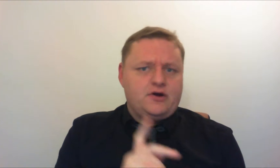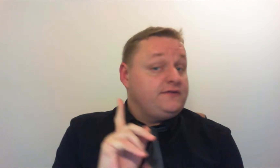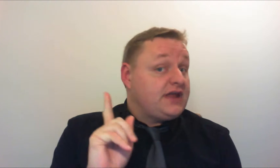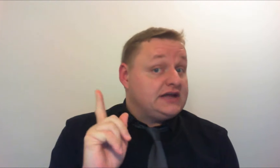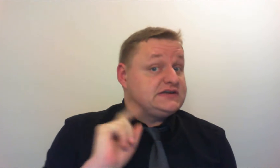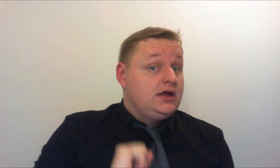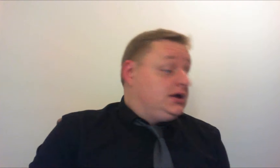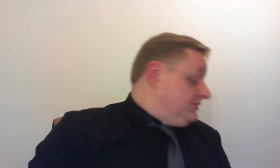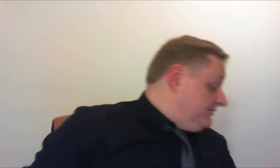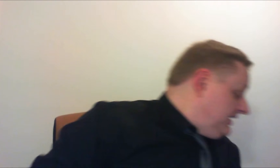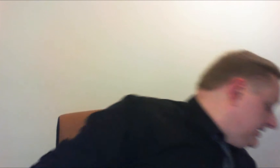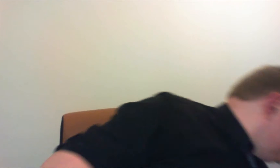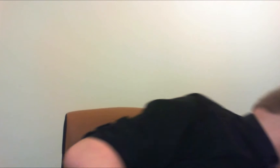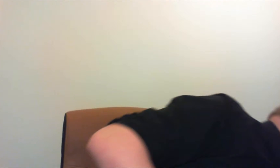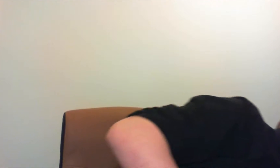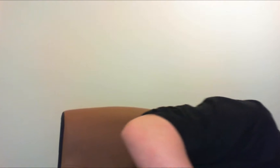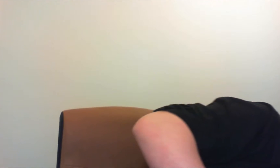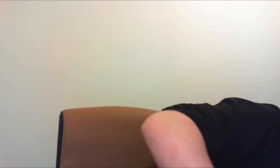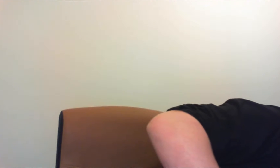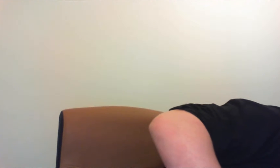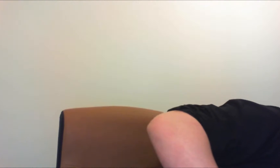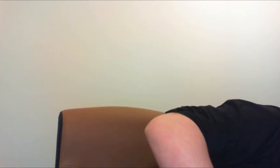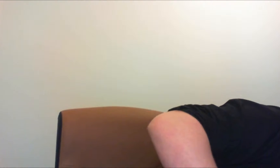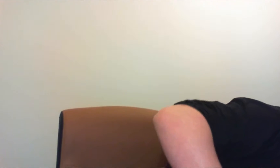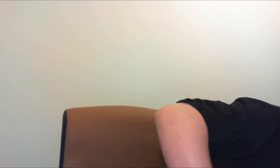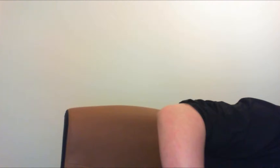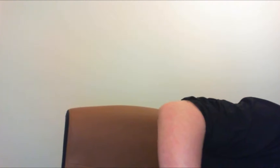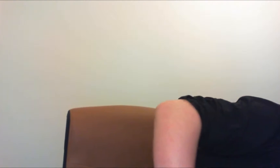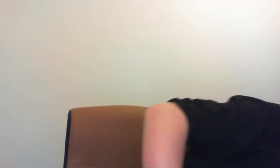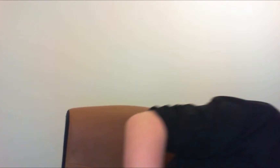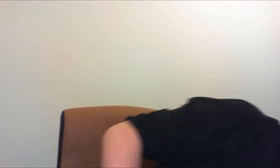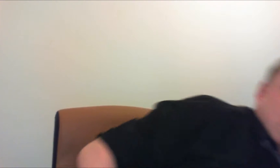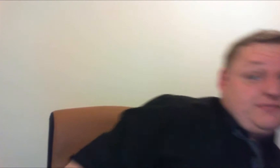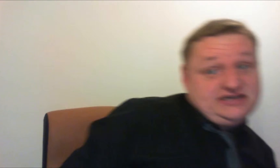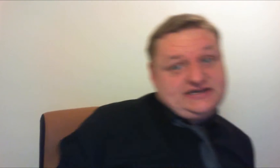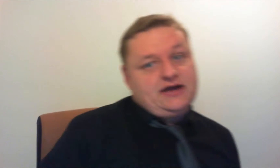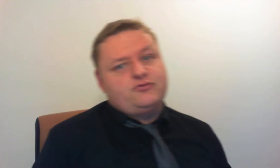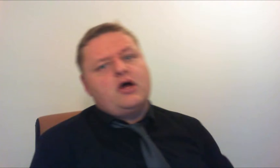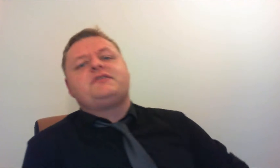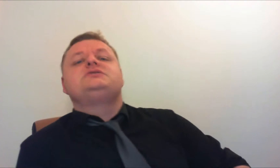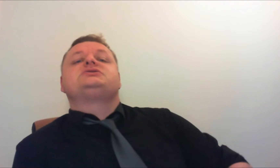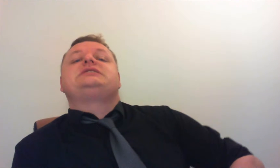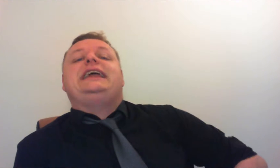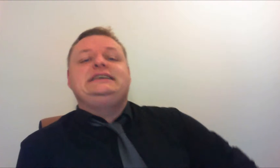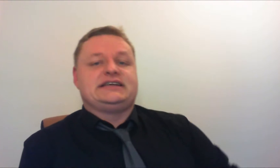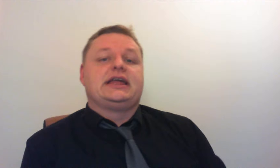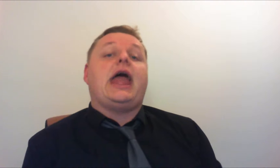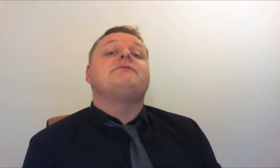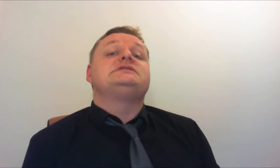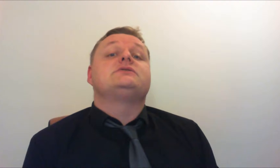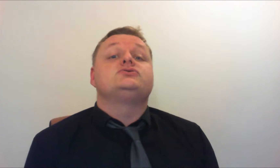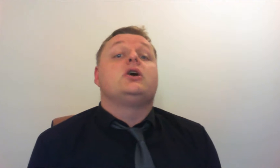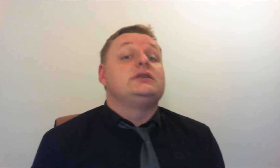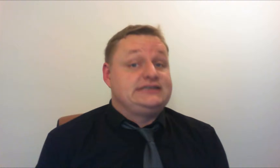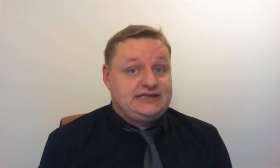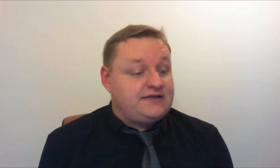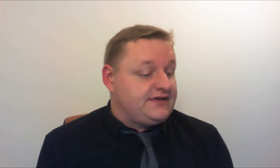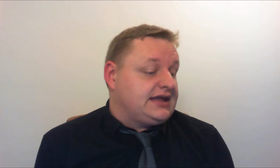days but me this year I'm doing things different if I just grab this here rather than just eating every single chocolate in the advent